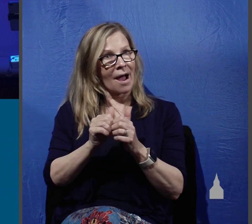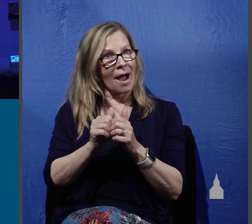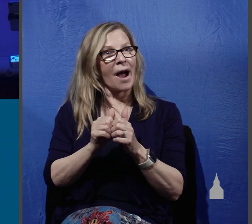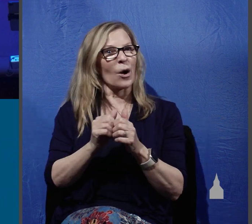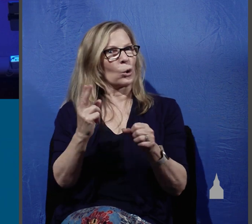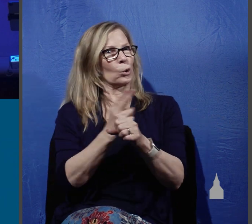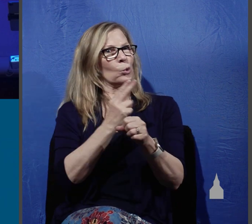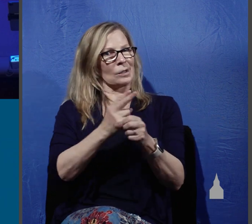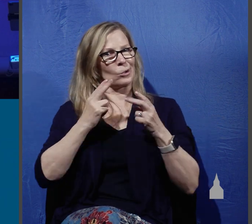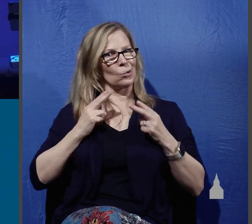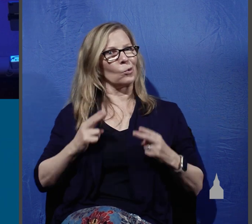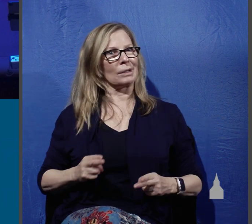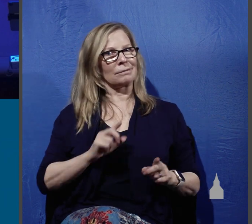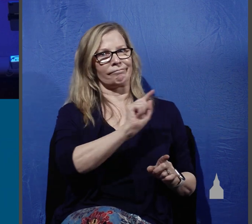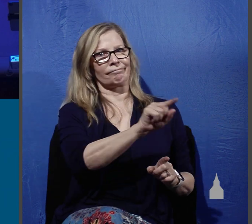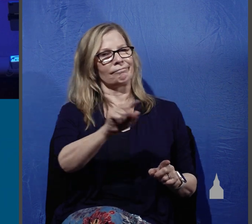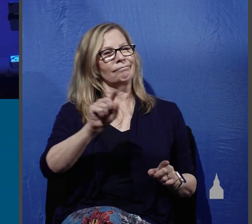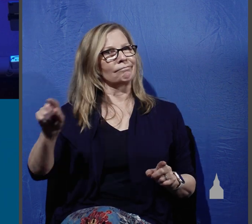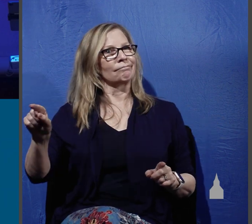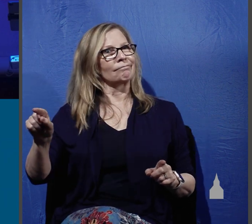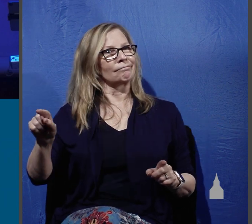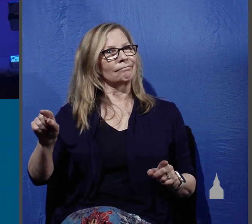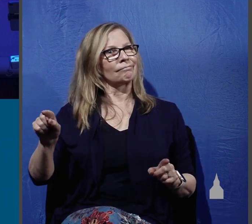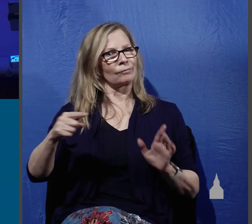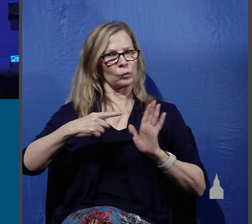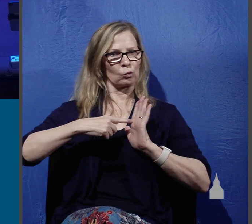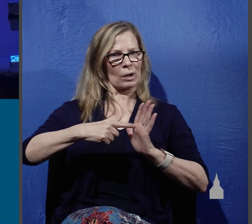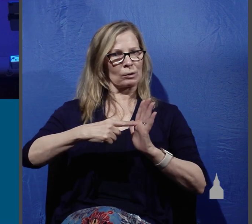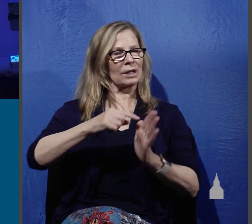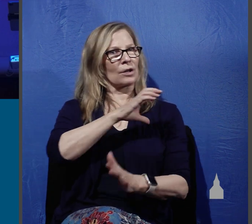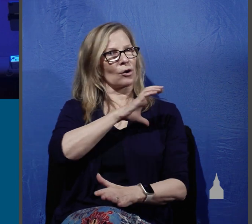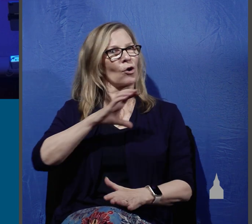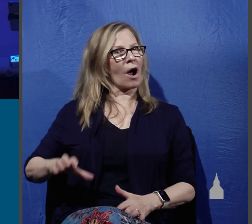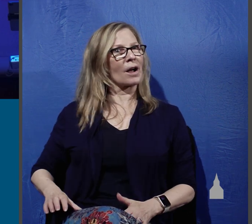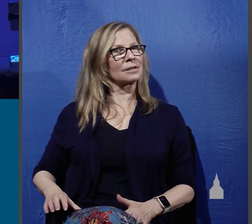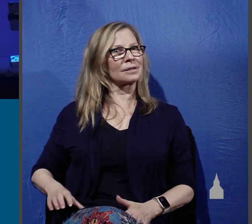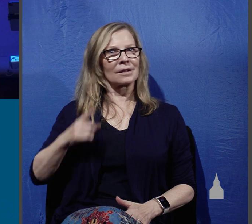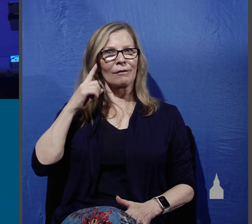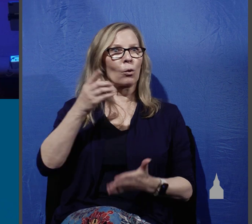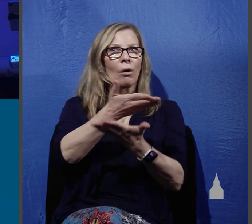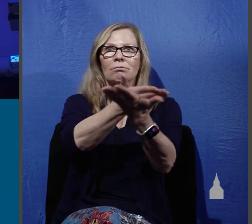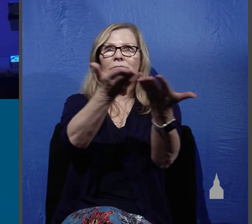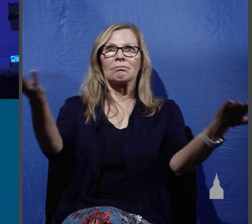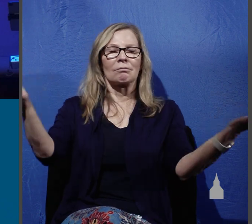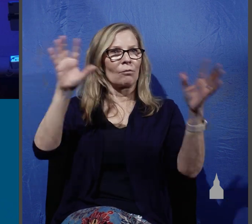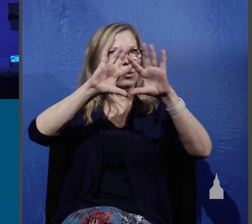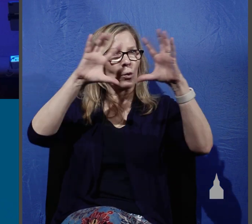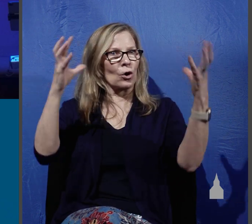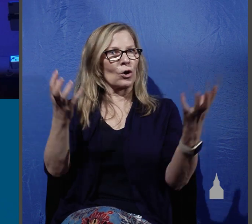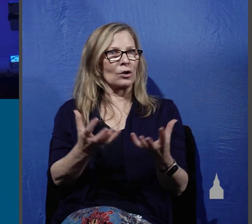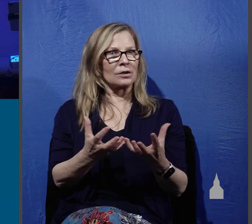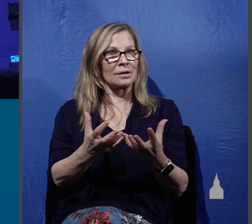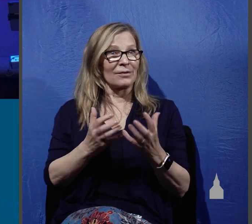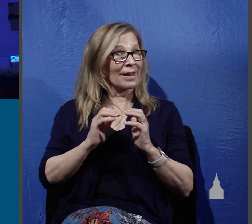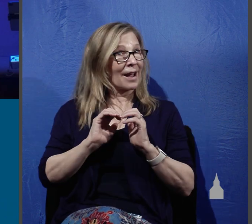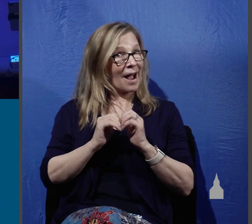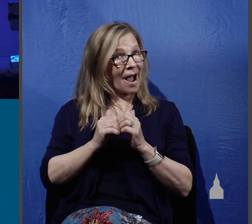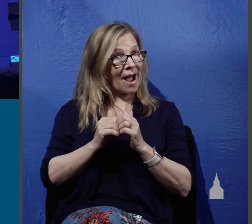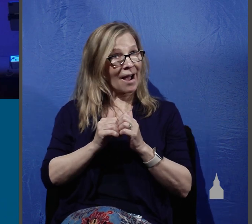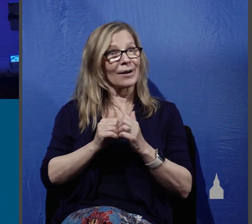ambassadors for Christ. We represent him to the world primarily by proclaiming the gospel because